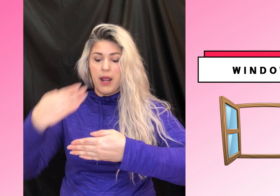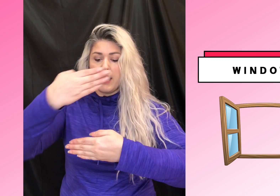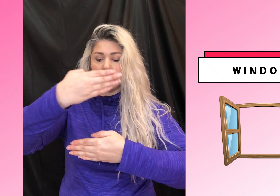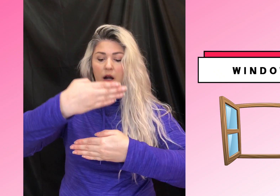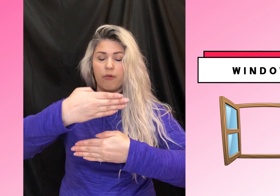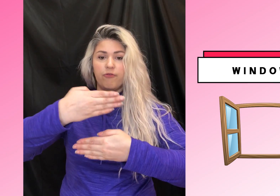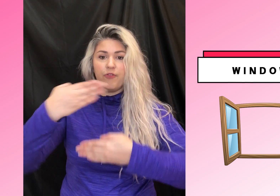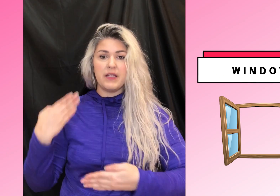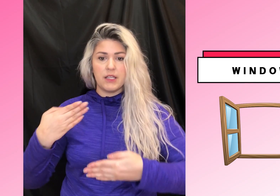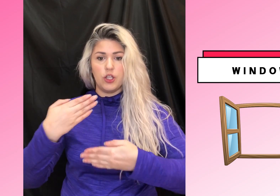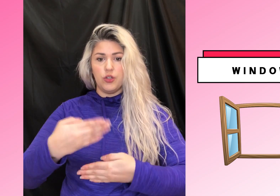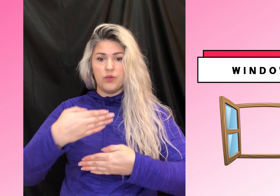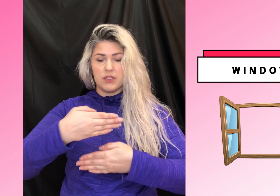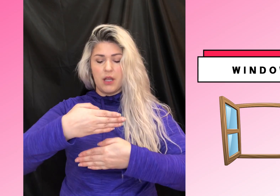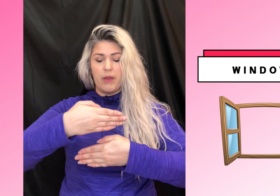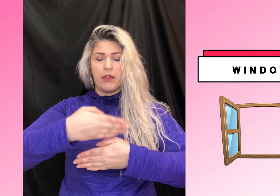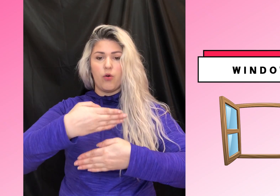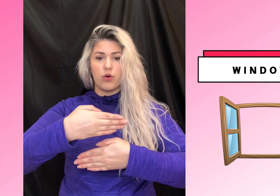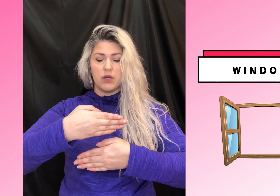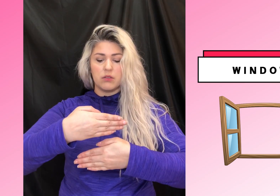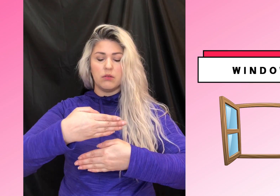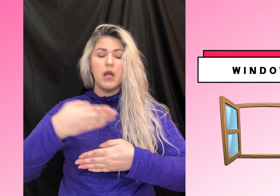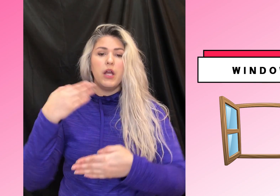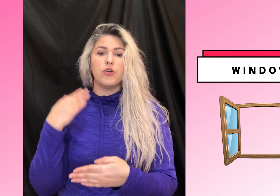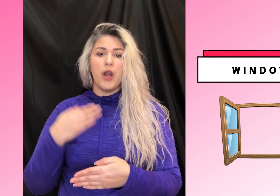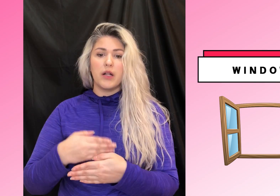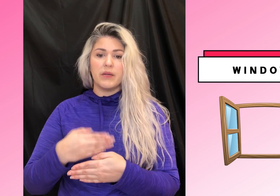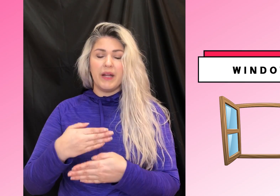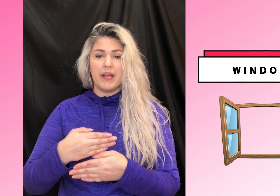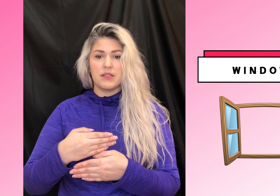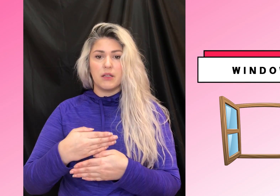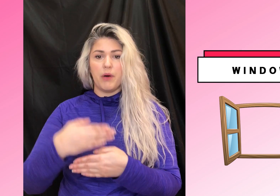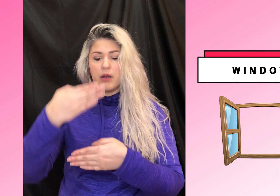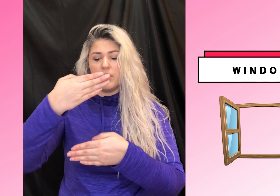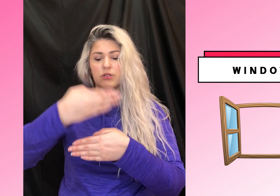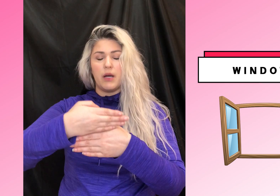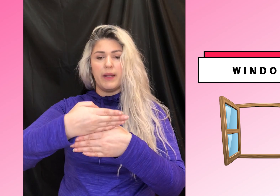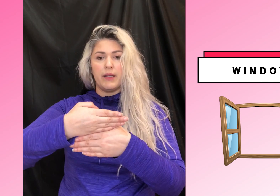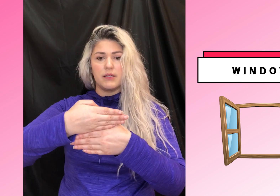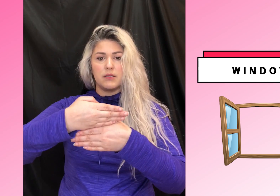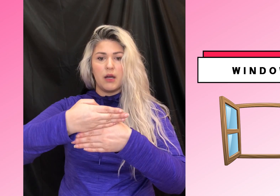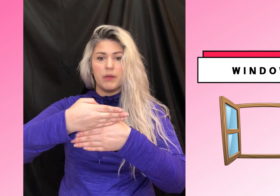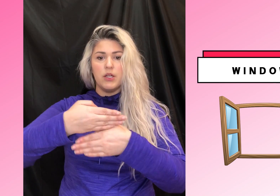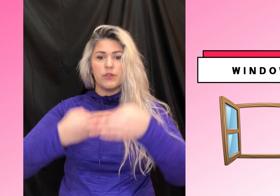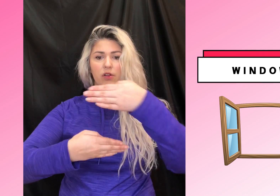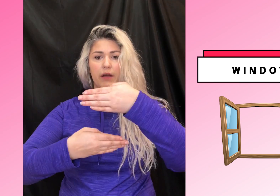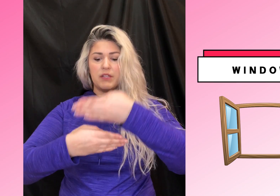hands are facing you this time and they're horizontal. Your non-dominant hand is on the bottom and your dominant hand is on top. So if you're left